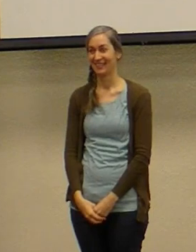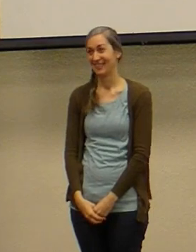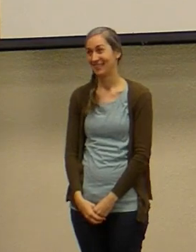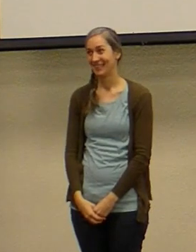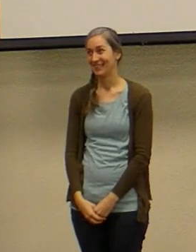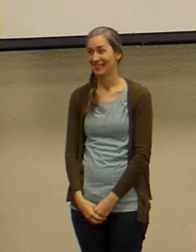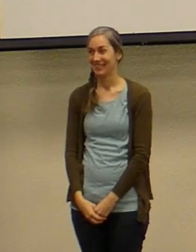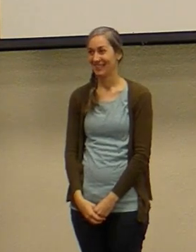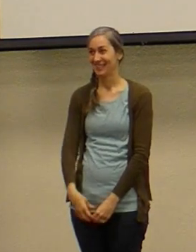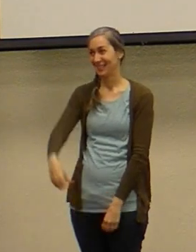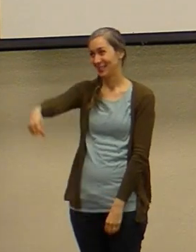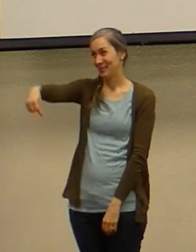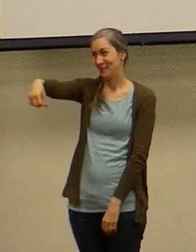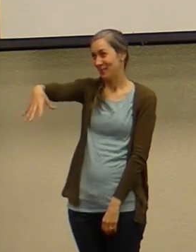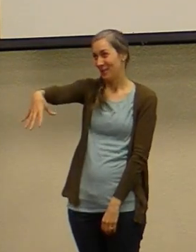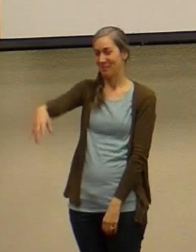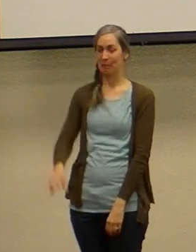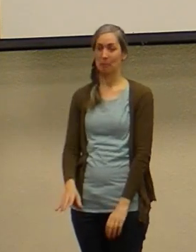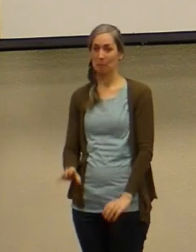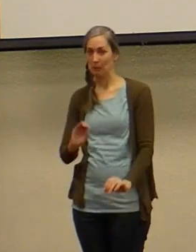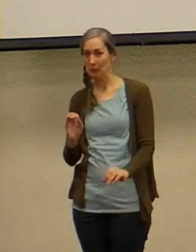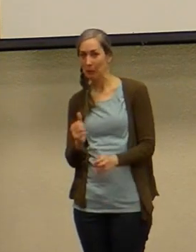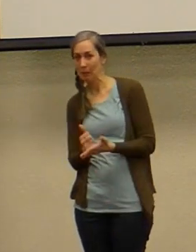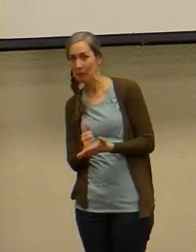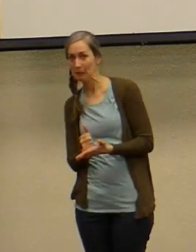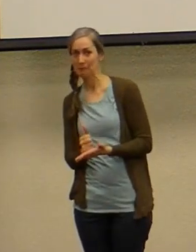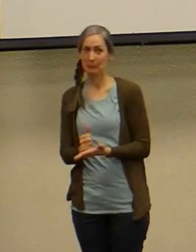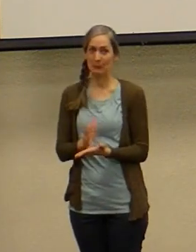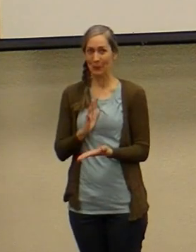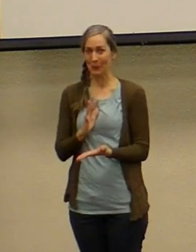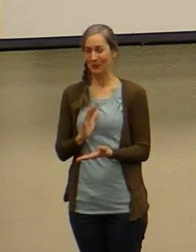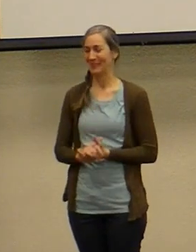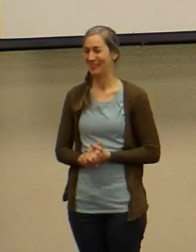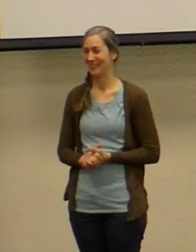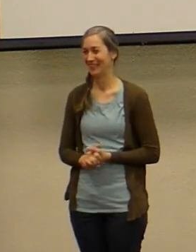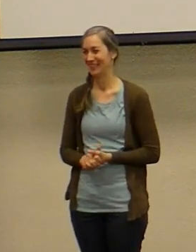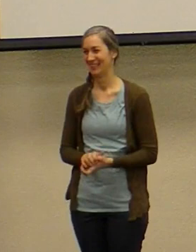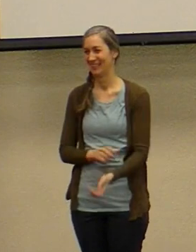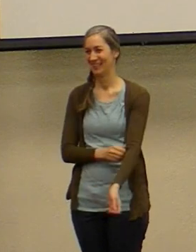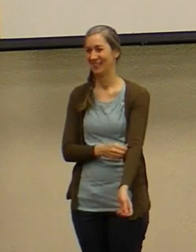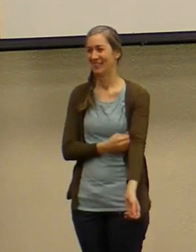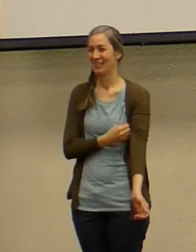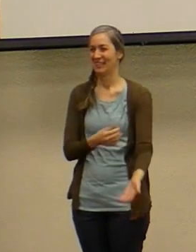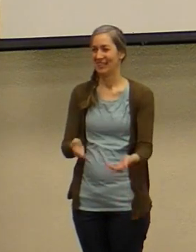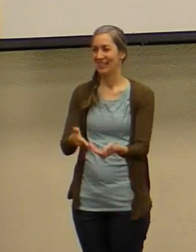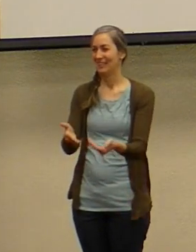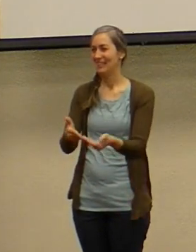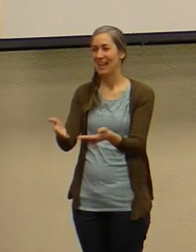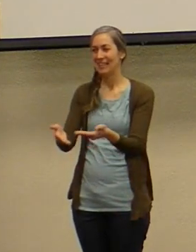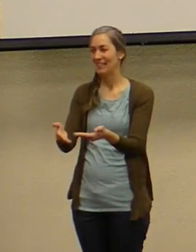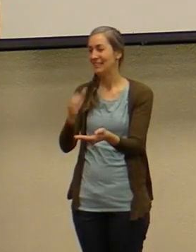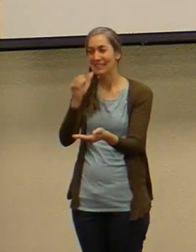yay no amens cool um but the fact is it's not easy now all of us we